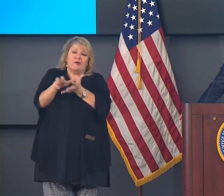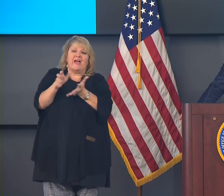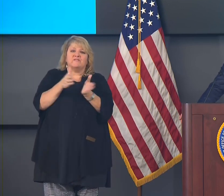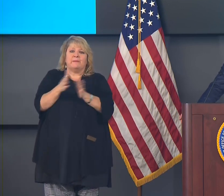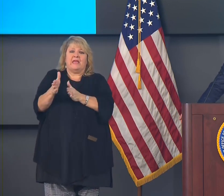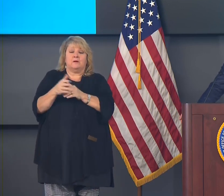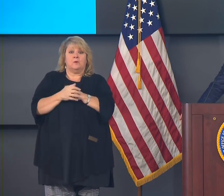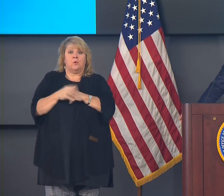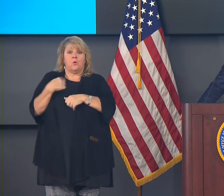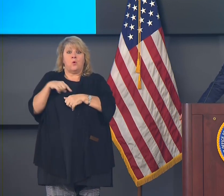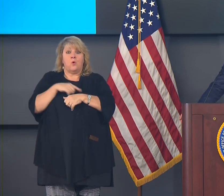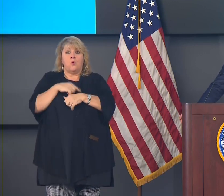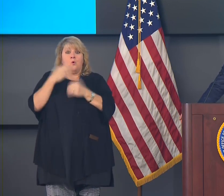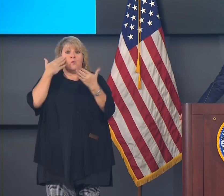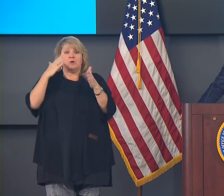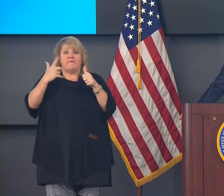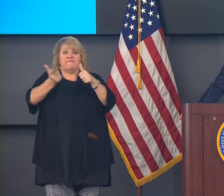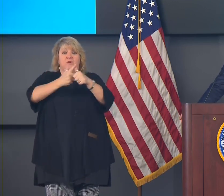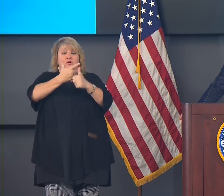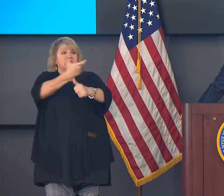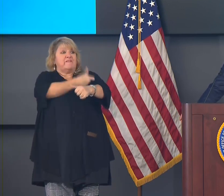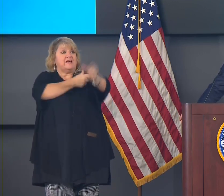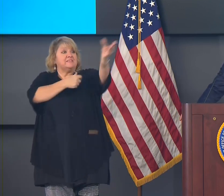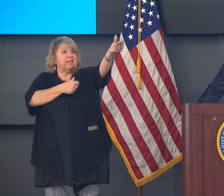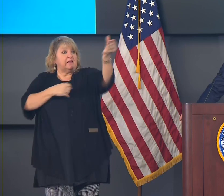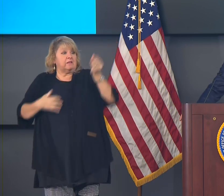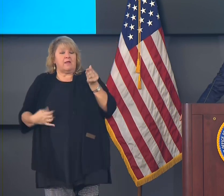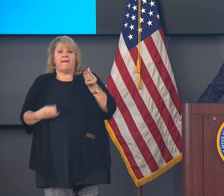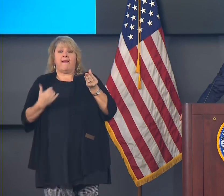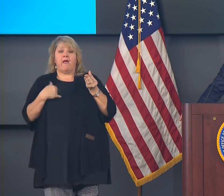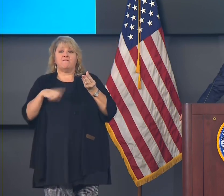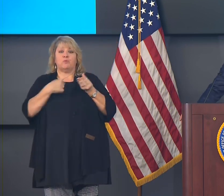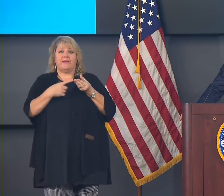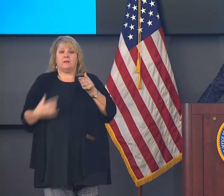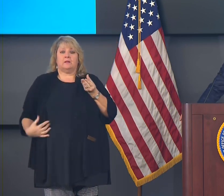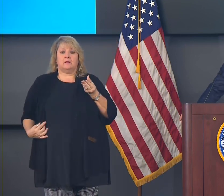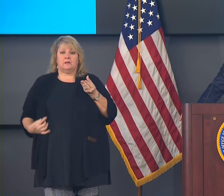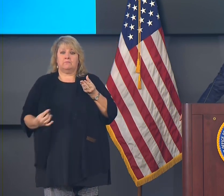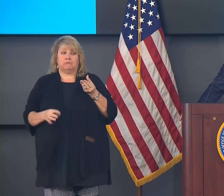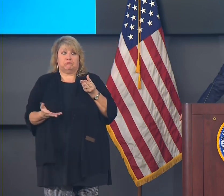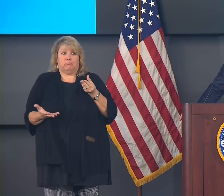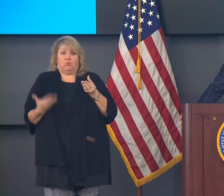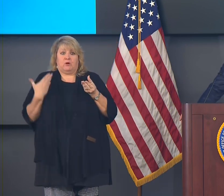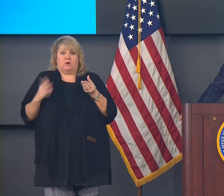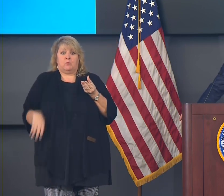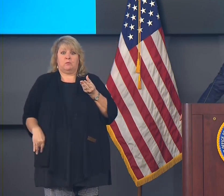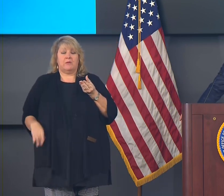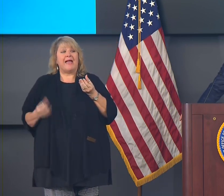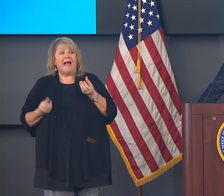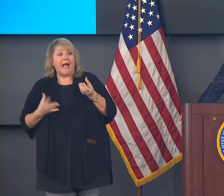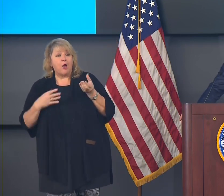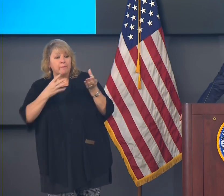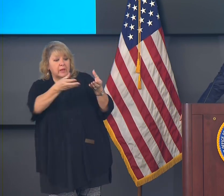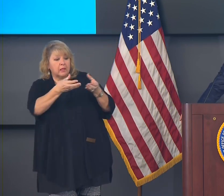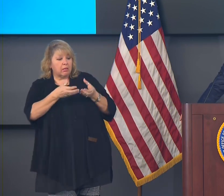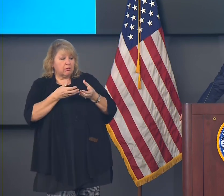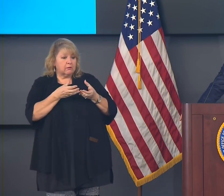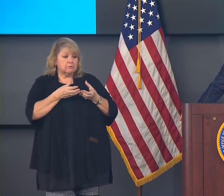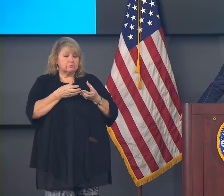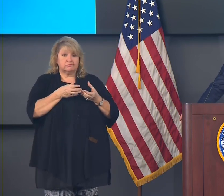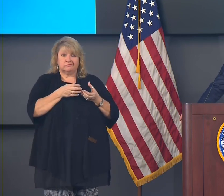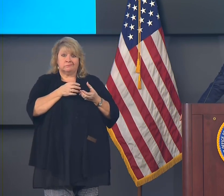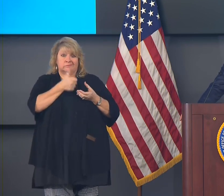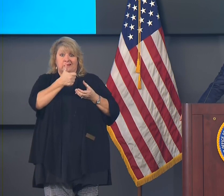know the day that we get the first vaccine and we don't know exactly how many doses are going to be there. I